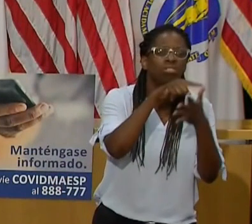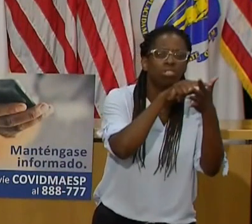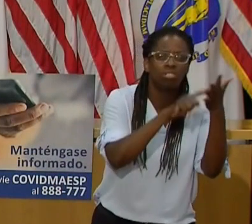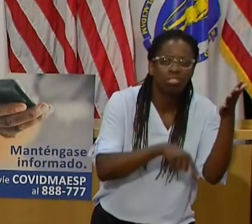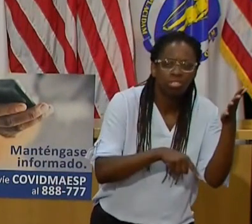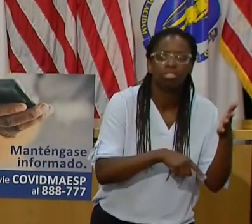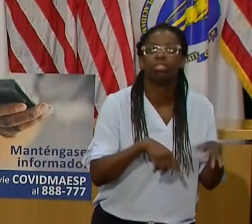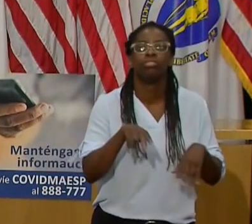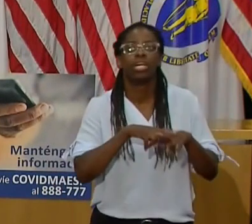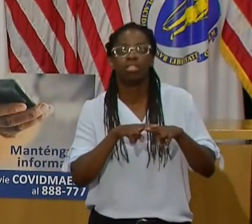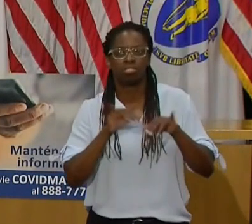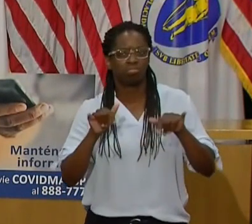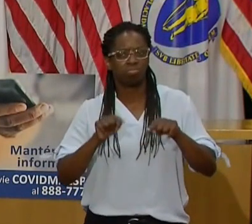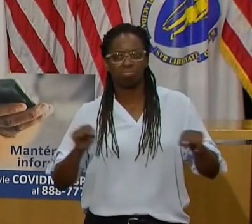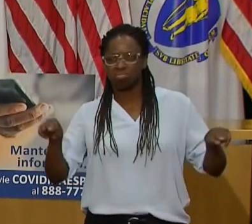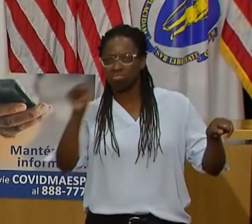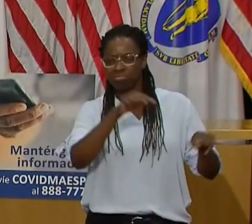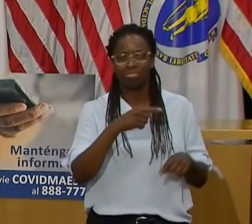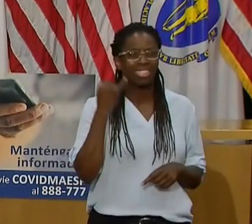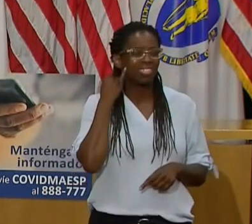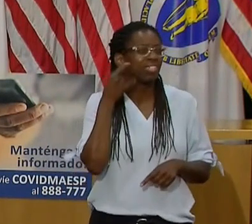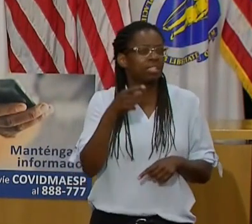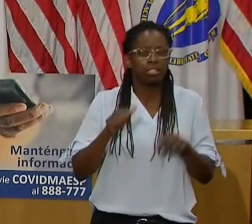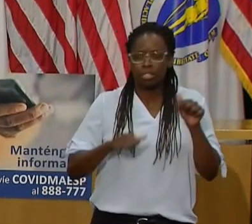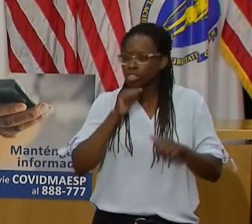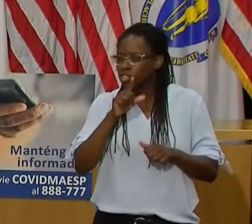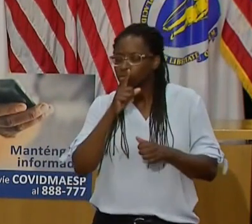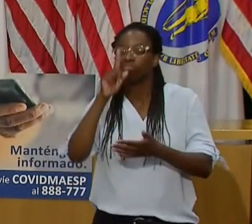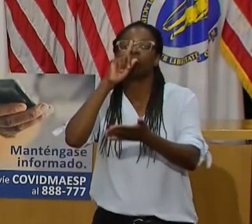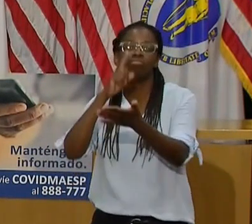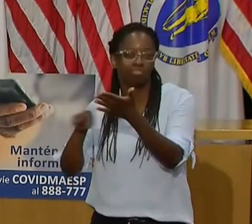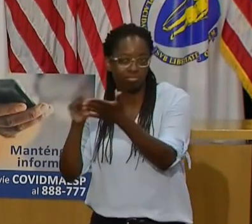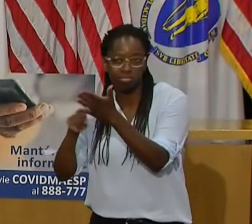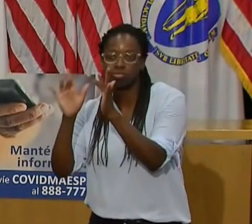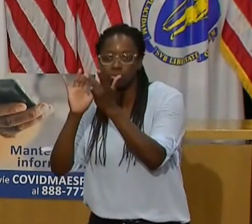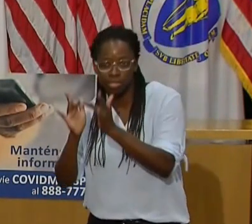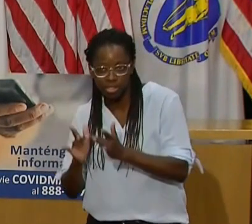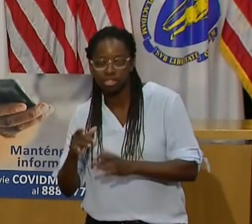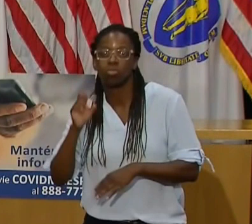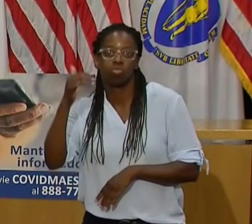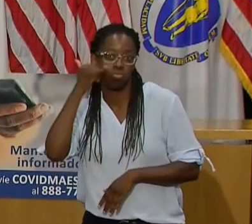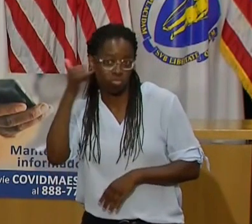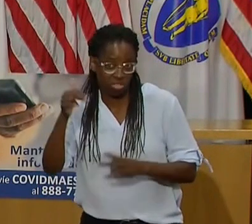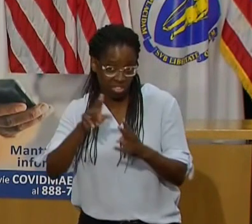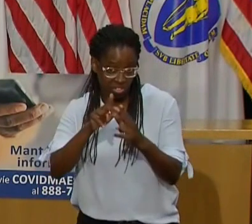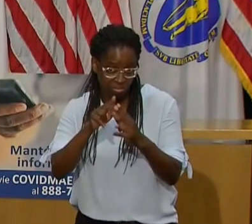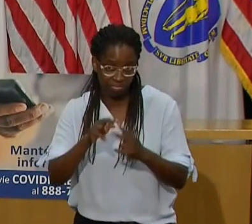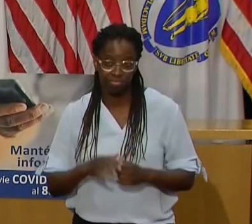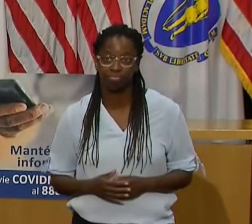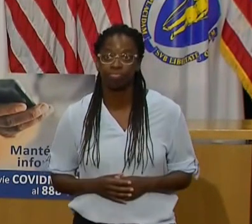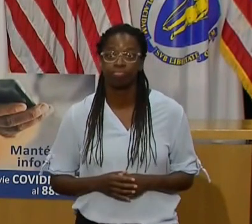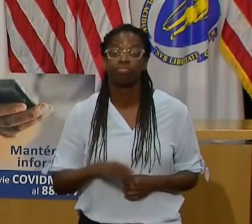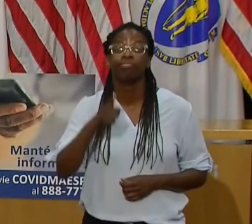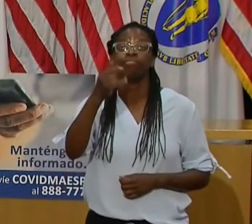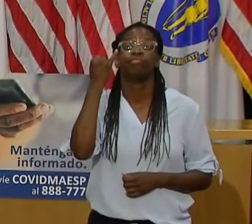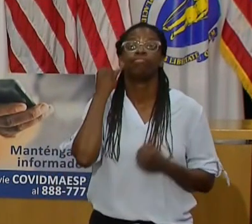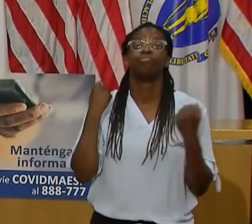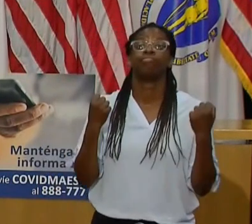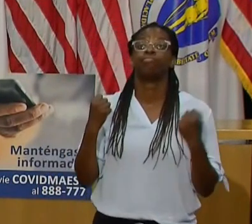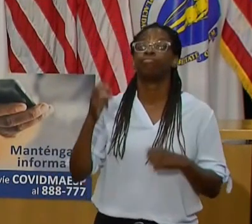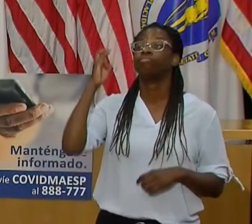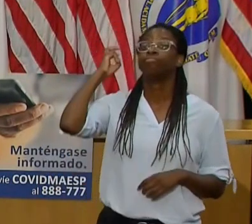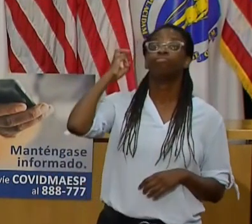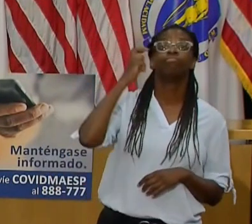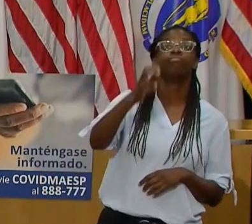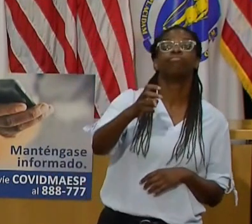them to make announcements on planes and trains. Travelers on our highways and at rest areas will see electronic signs and signs at